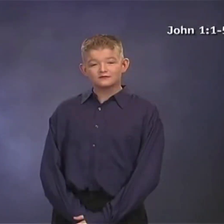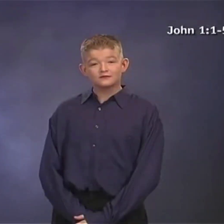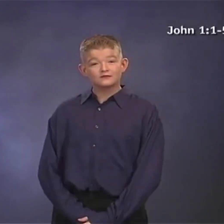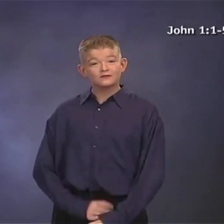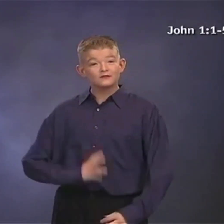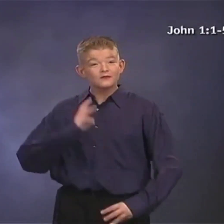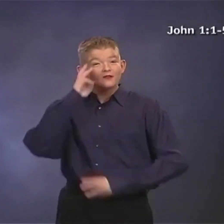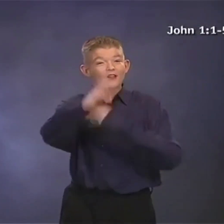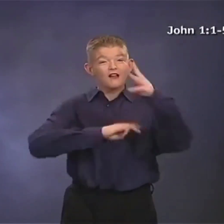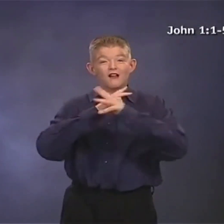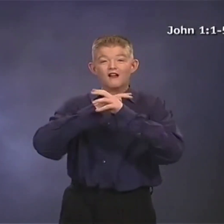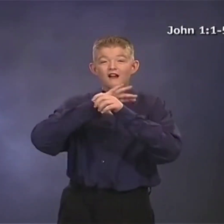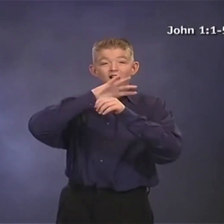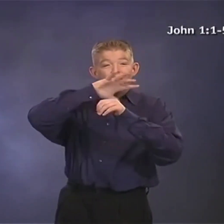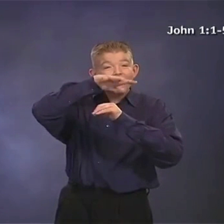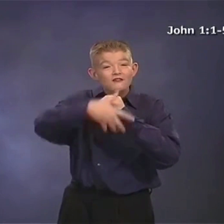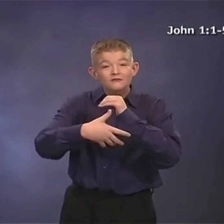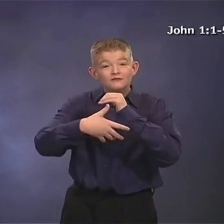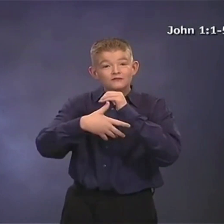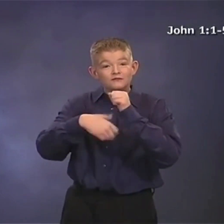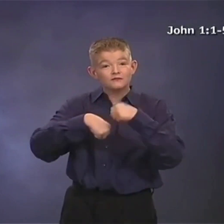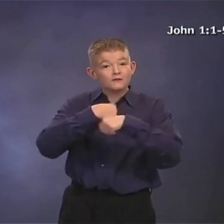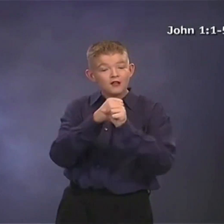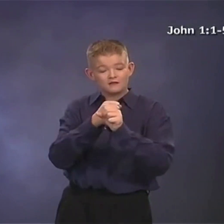For my hearing audience, I will read directly from it.